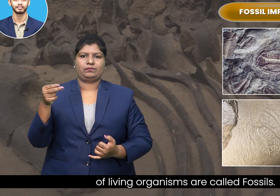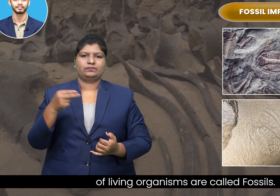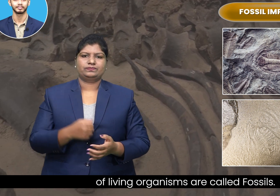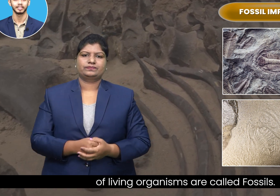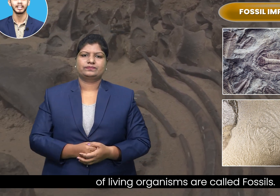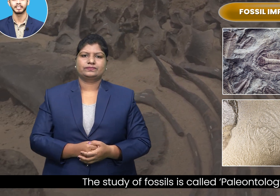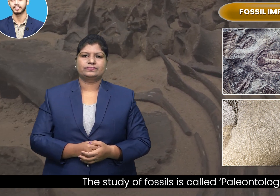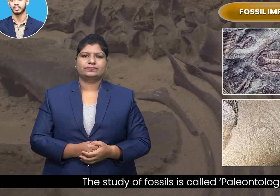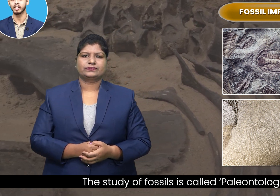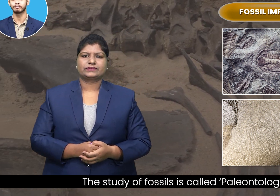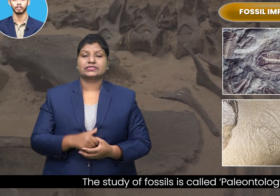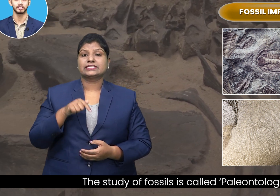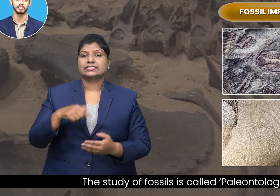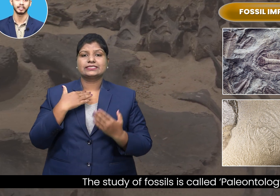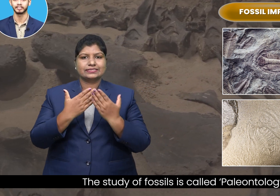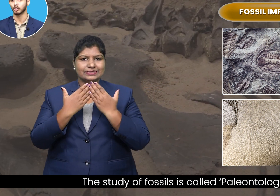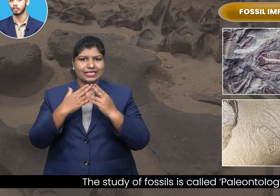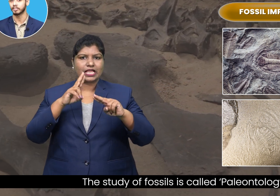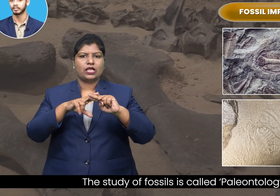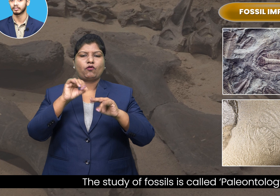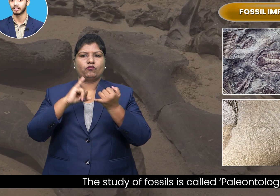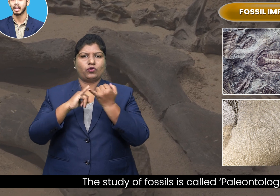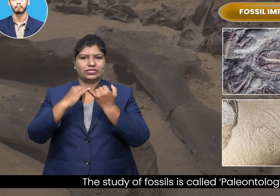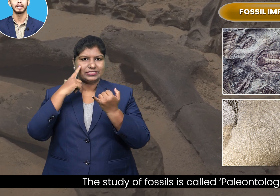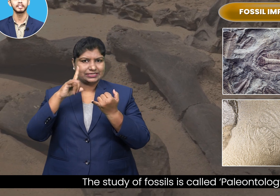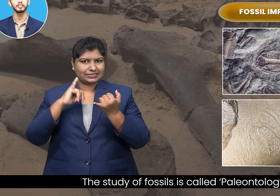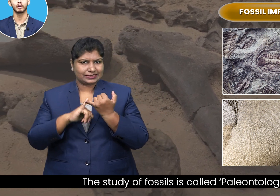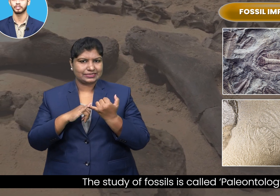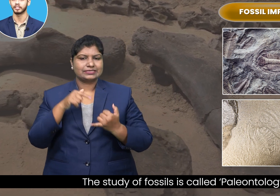The study of fossils is called paleontology. Paleontology.